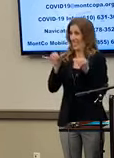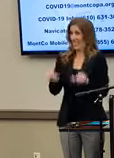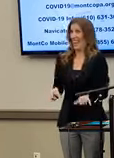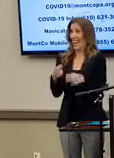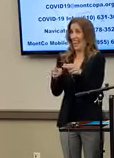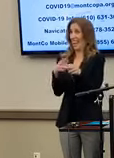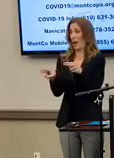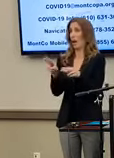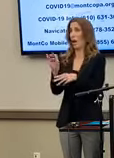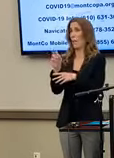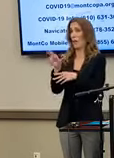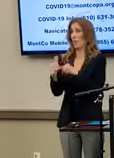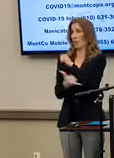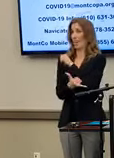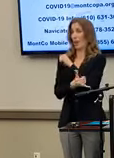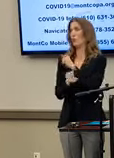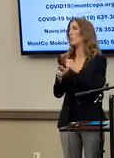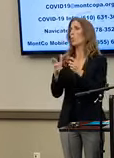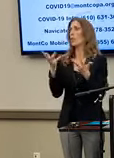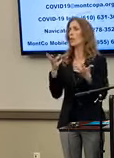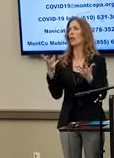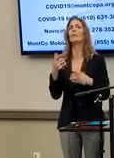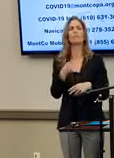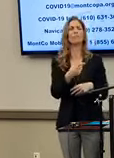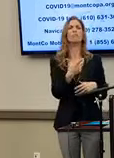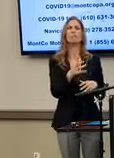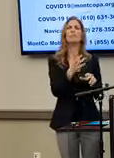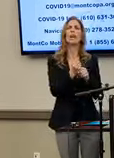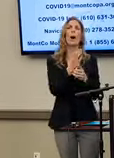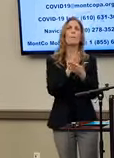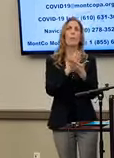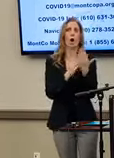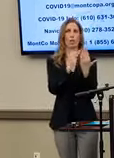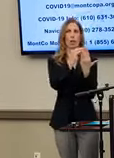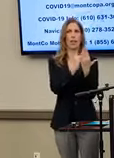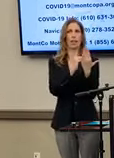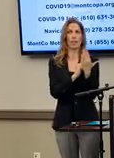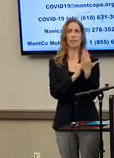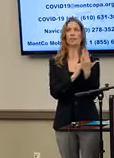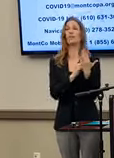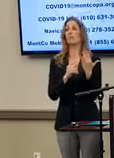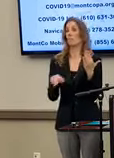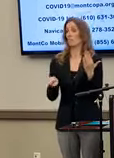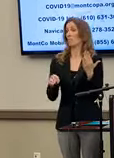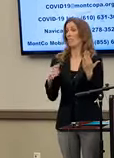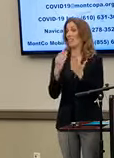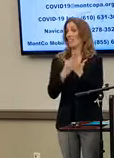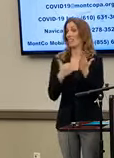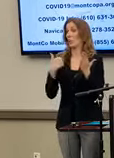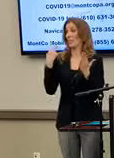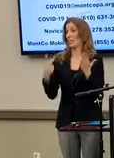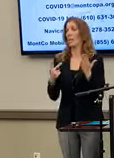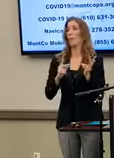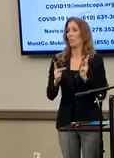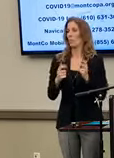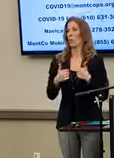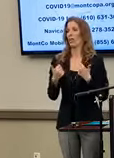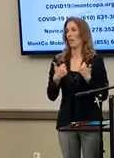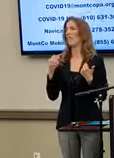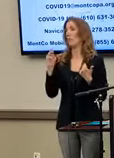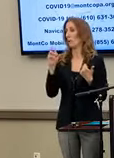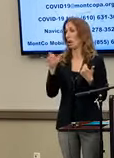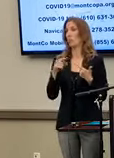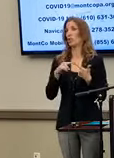are they all from outside or are some from here? We've received a partial list. are staying in the list that we had to have people staying in